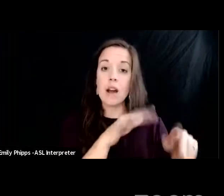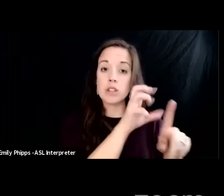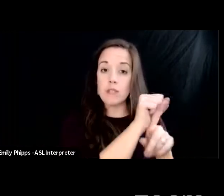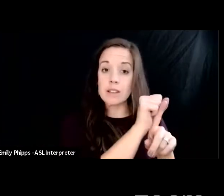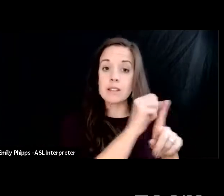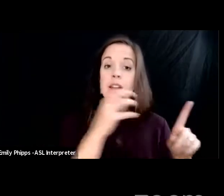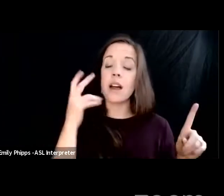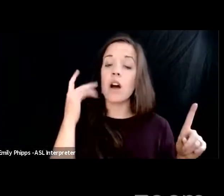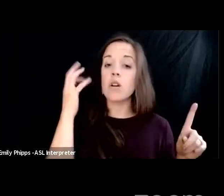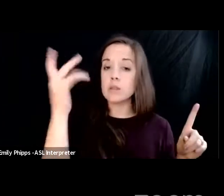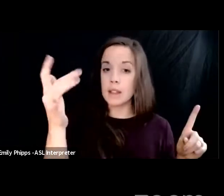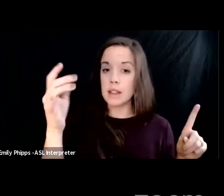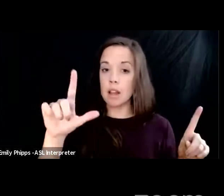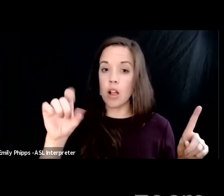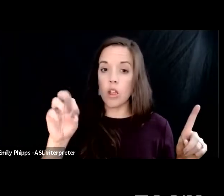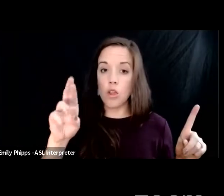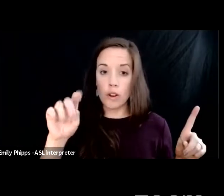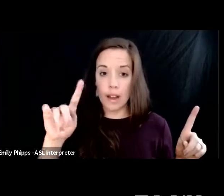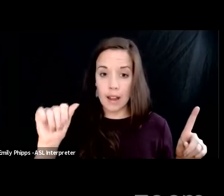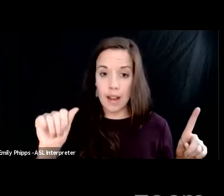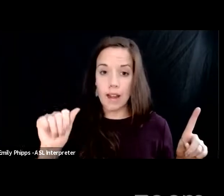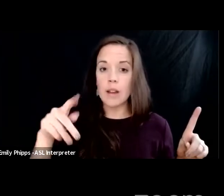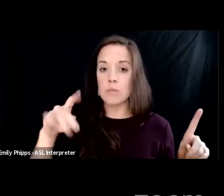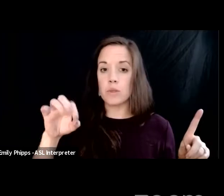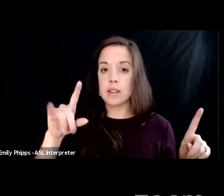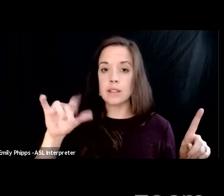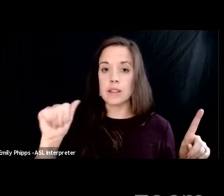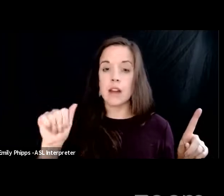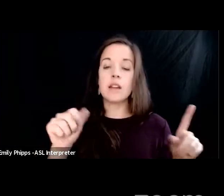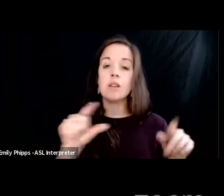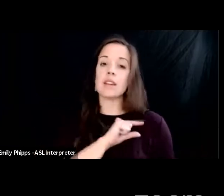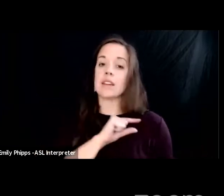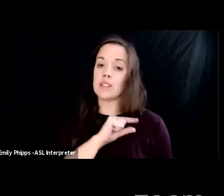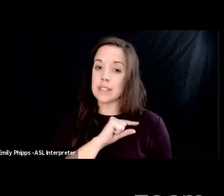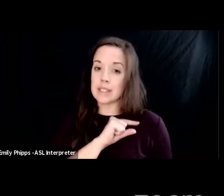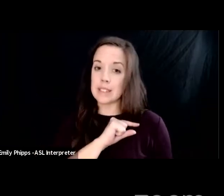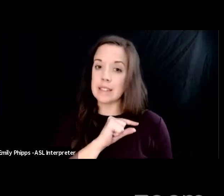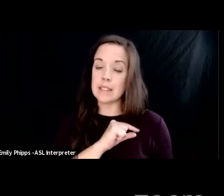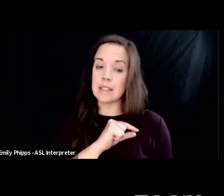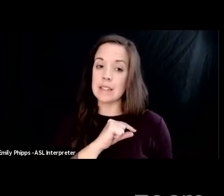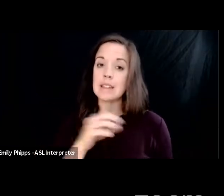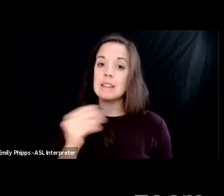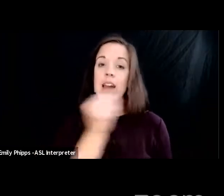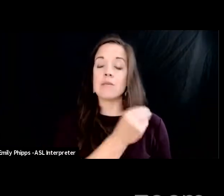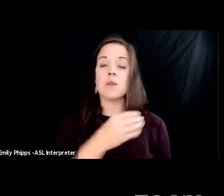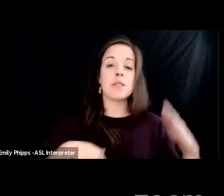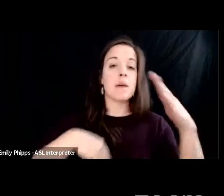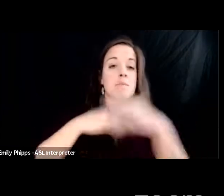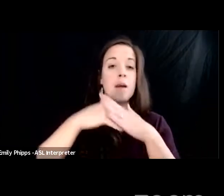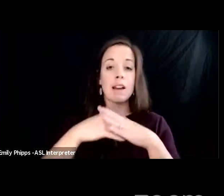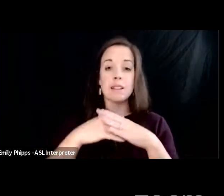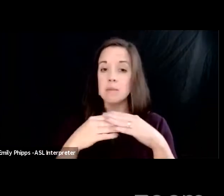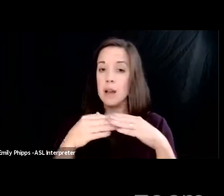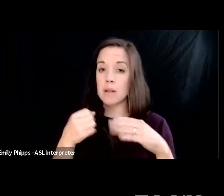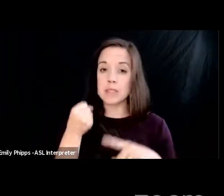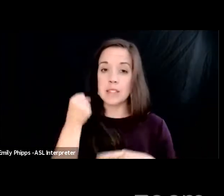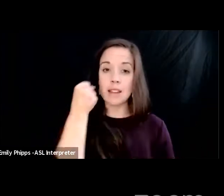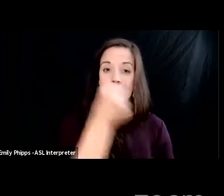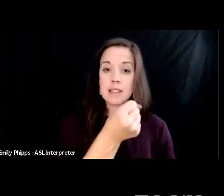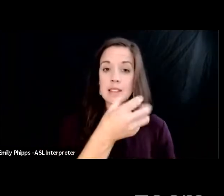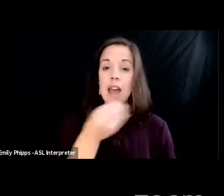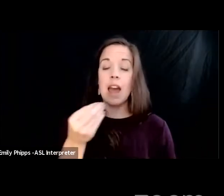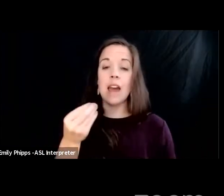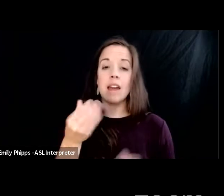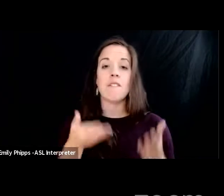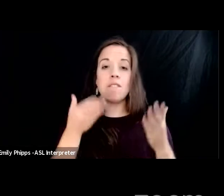loretta presca found him guilty hit him with a maximum sentence and then filed an order